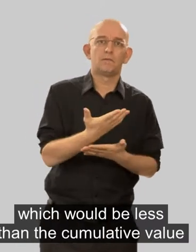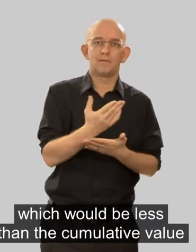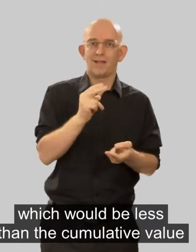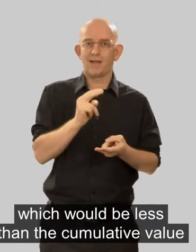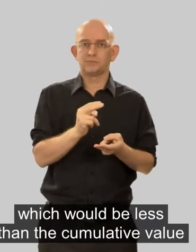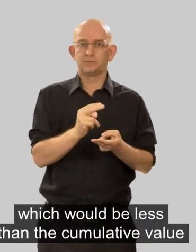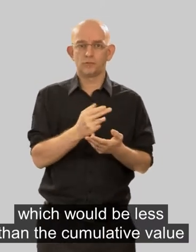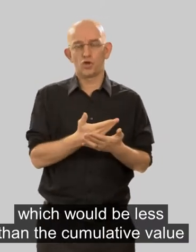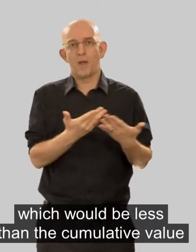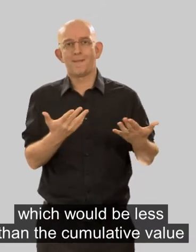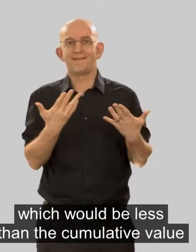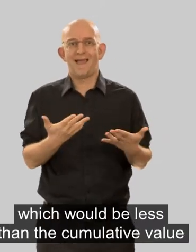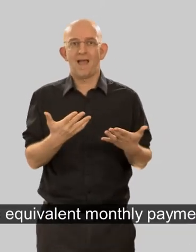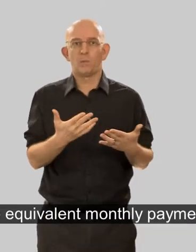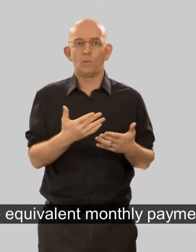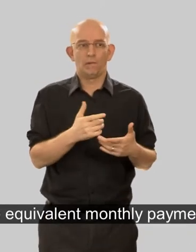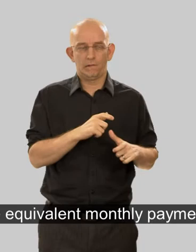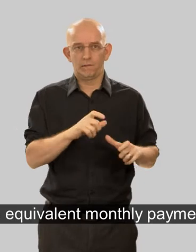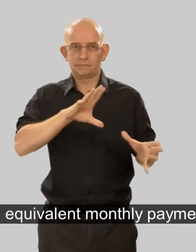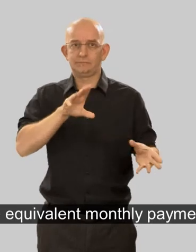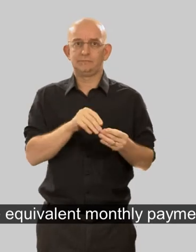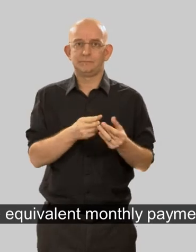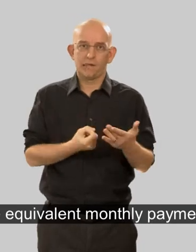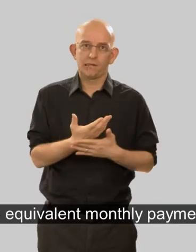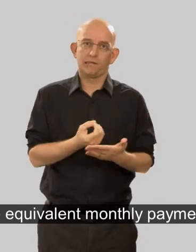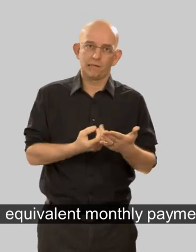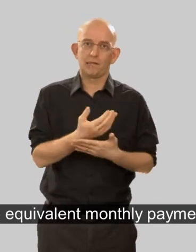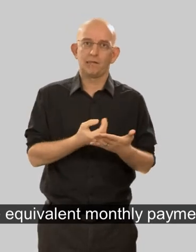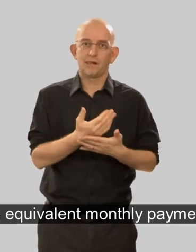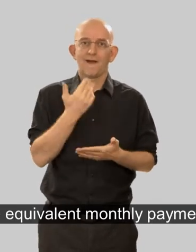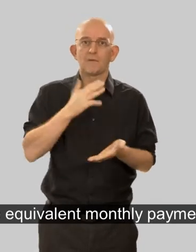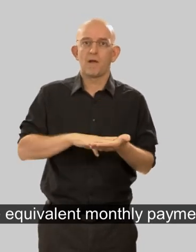which would be less than the cumulative value of the equivalent monthly payments